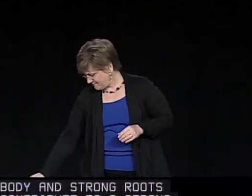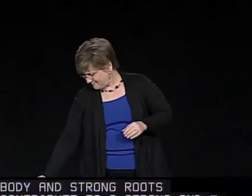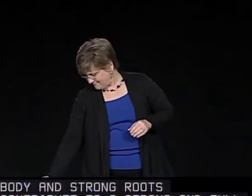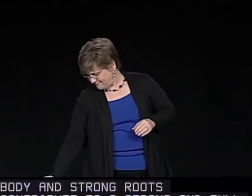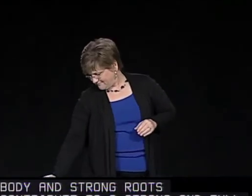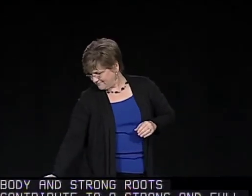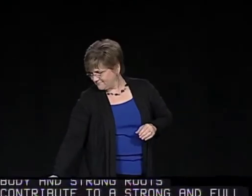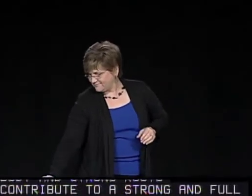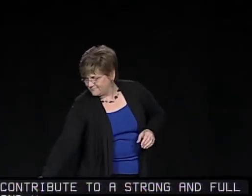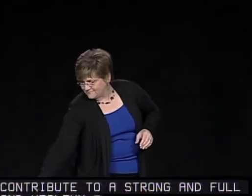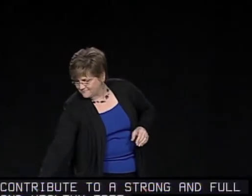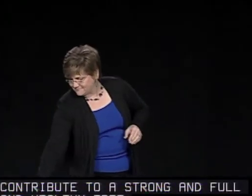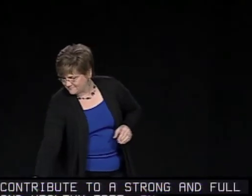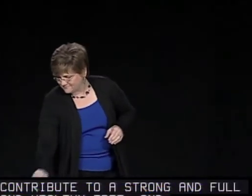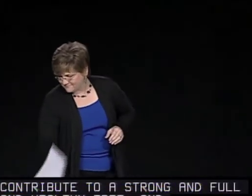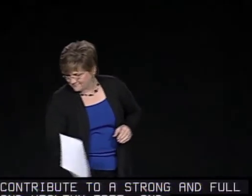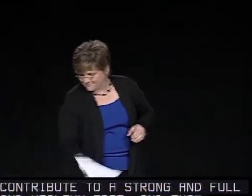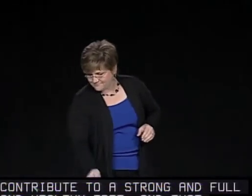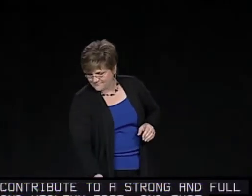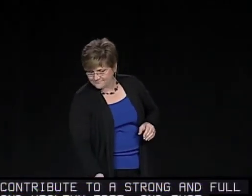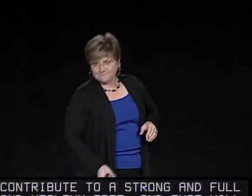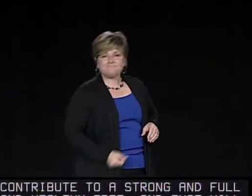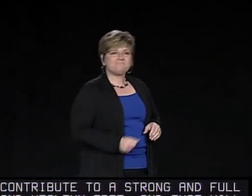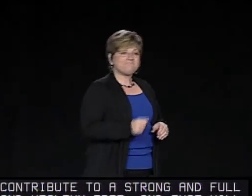will indicate our future. That's a good picture of our future.